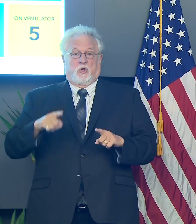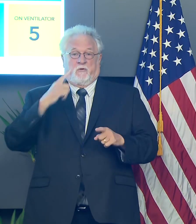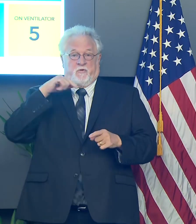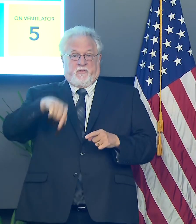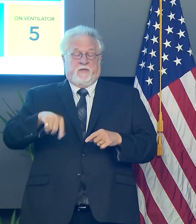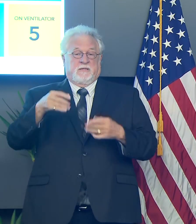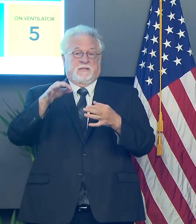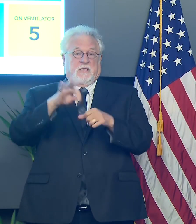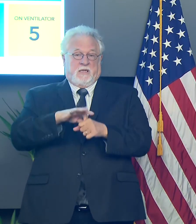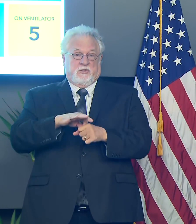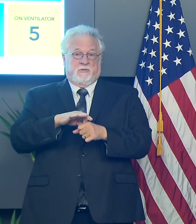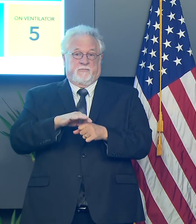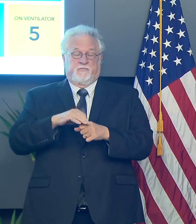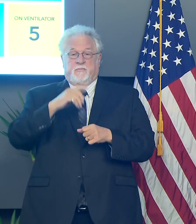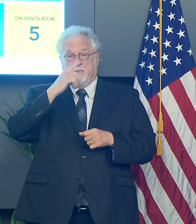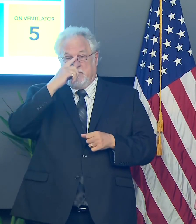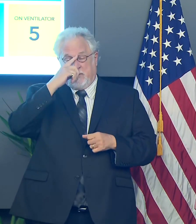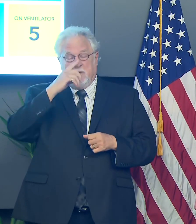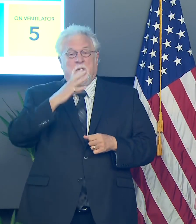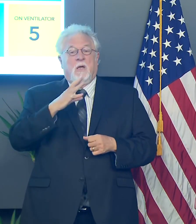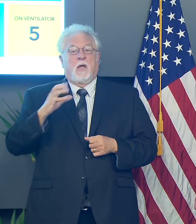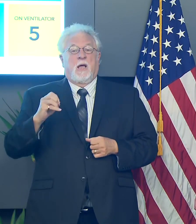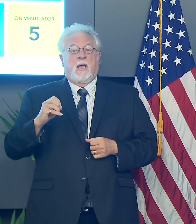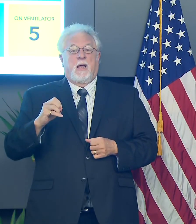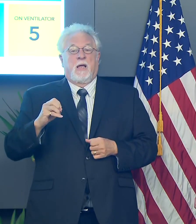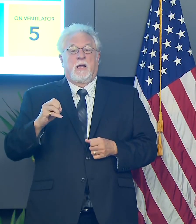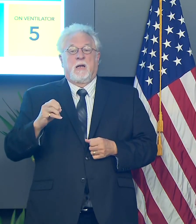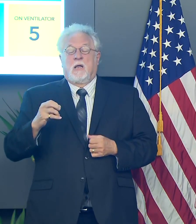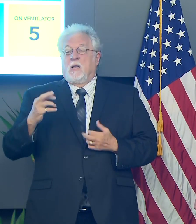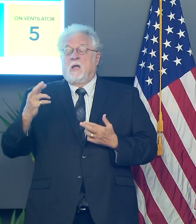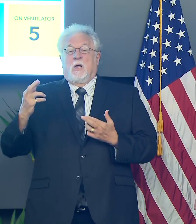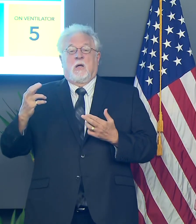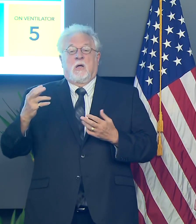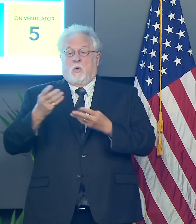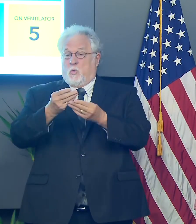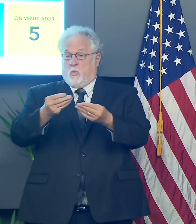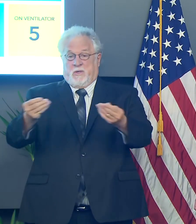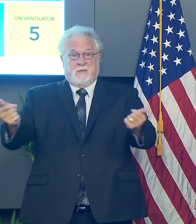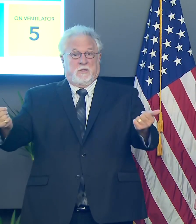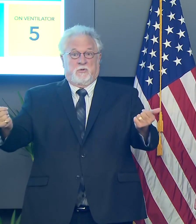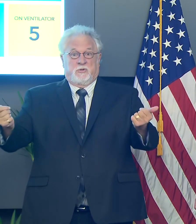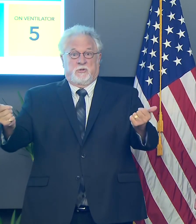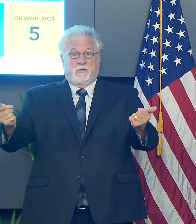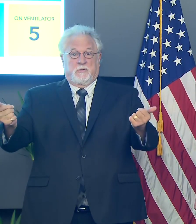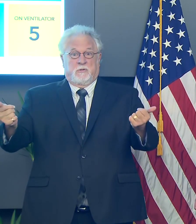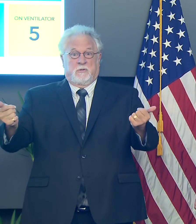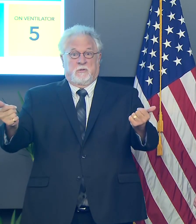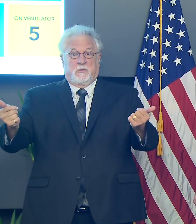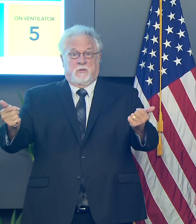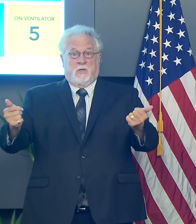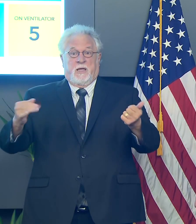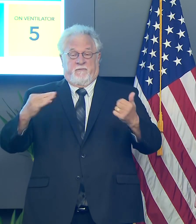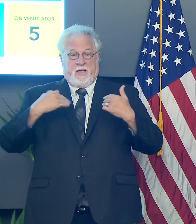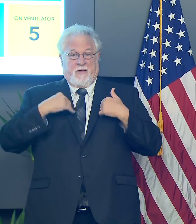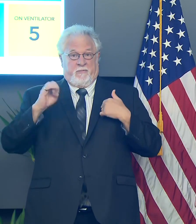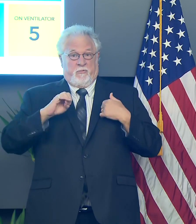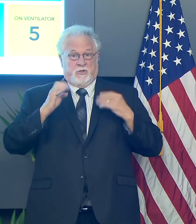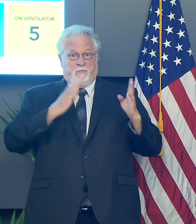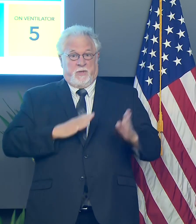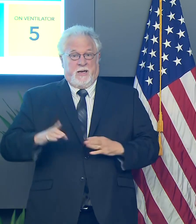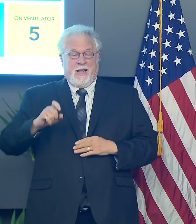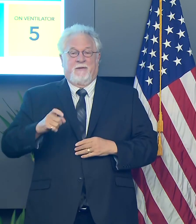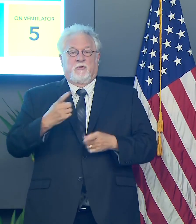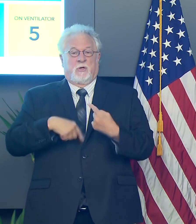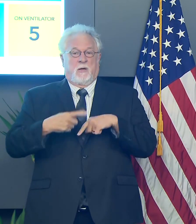these elections. Uh, and, and any resolution, uh, if we're going to have an emergency plan will likely